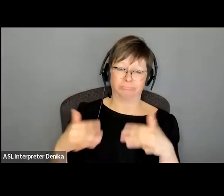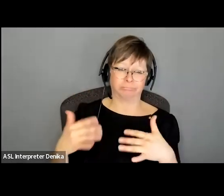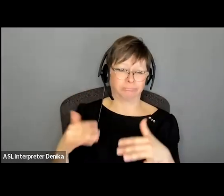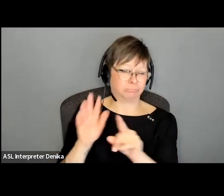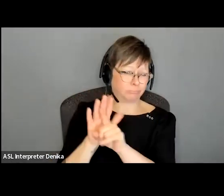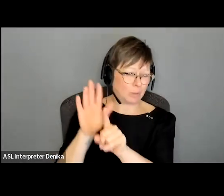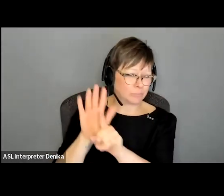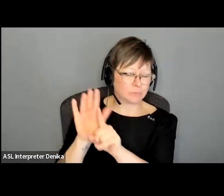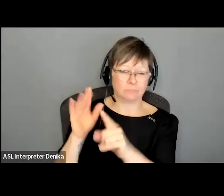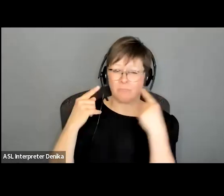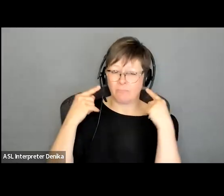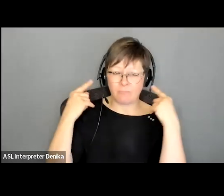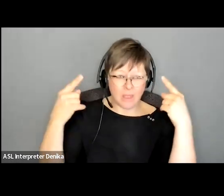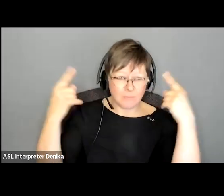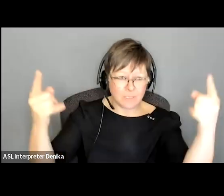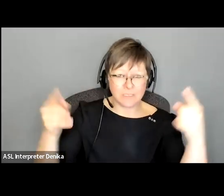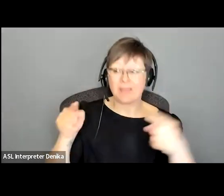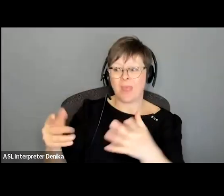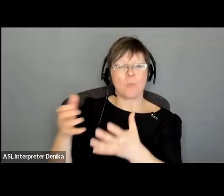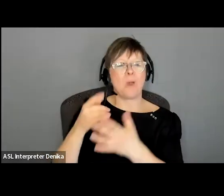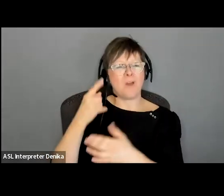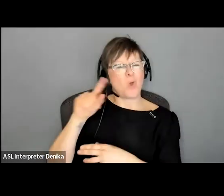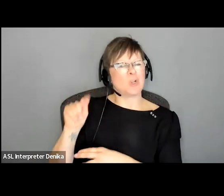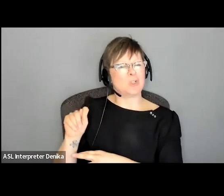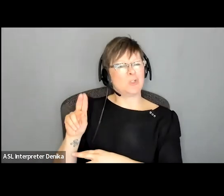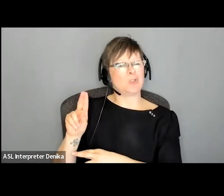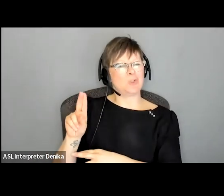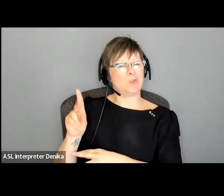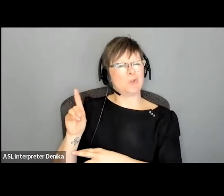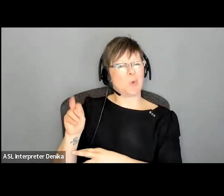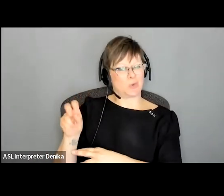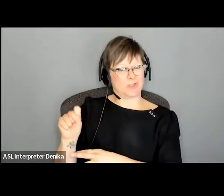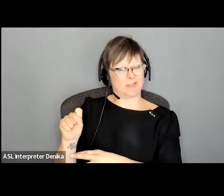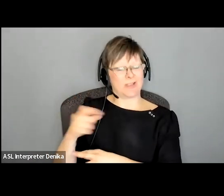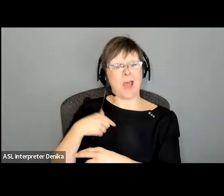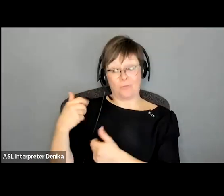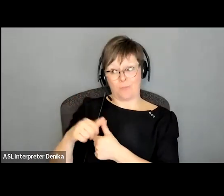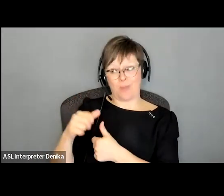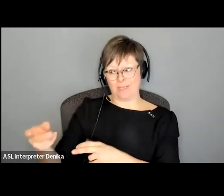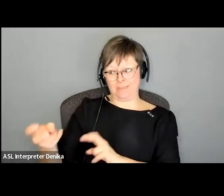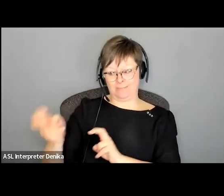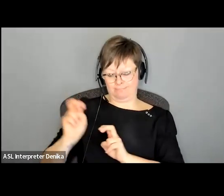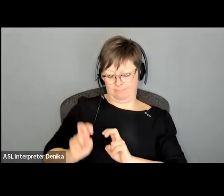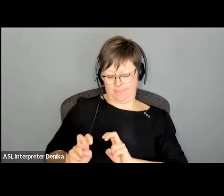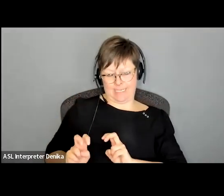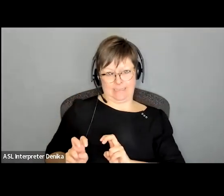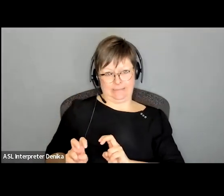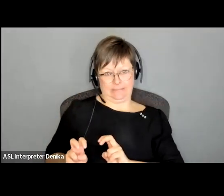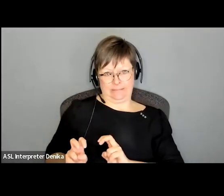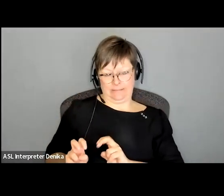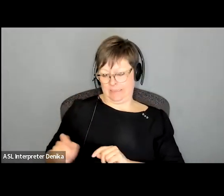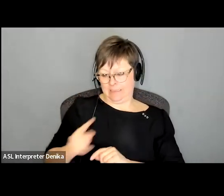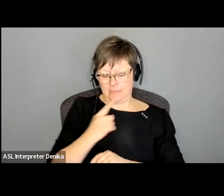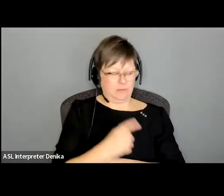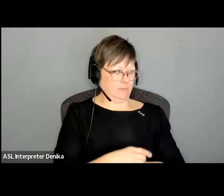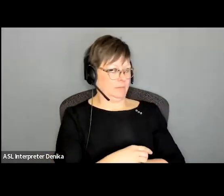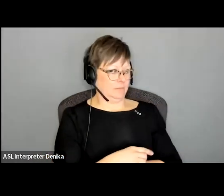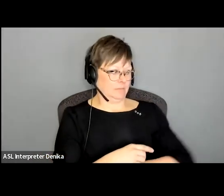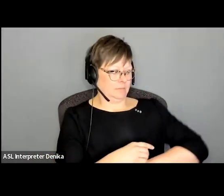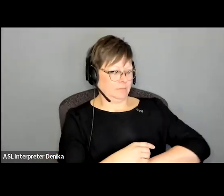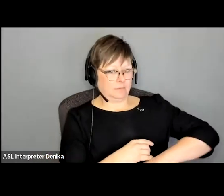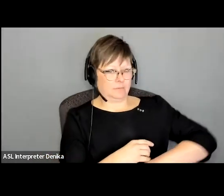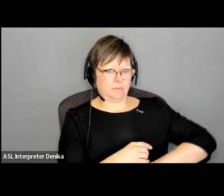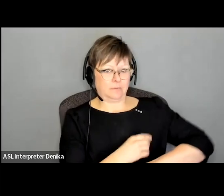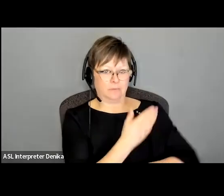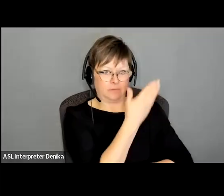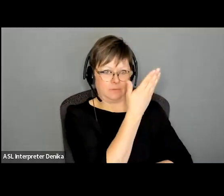for the tutors at one point and i remember just having him sit real close to me and say okay now just tell me tell me